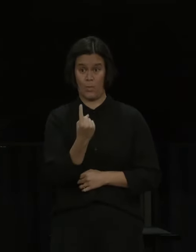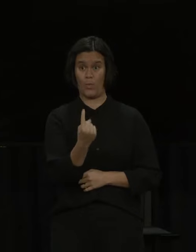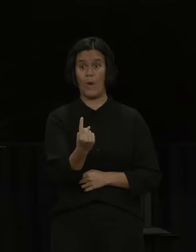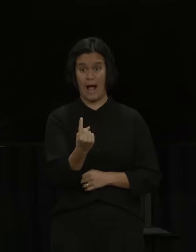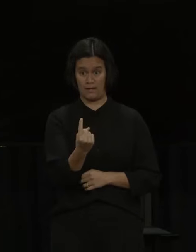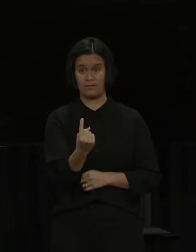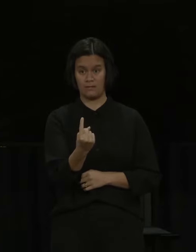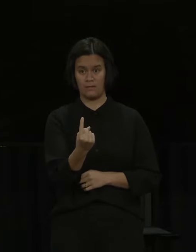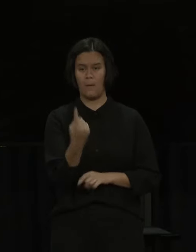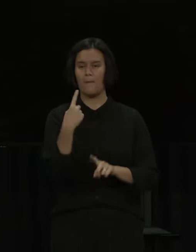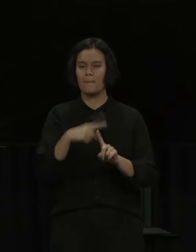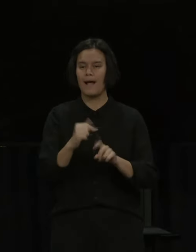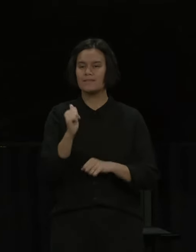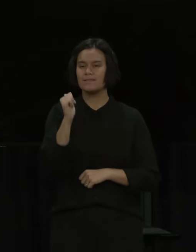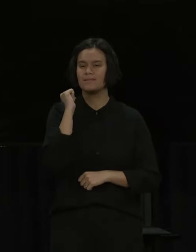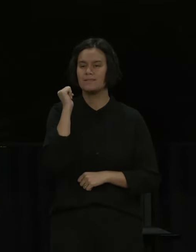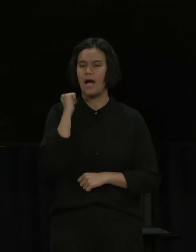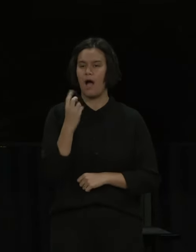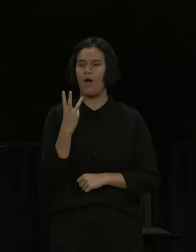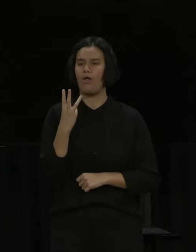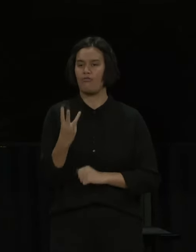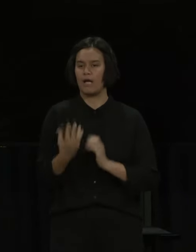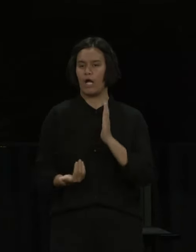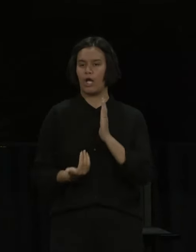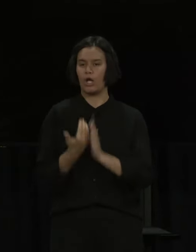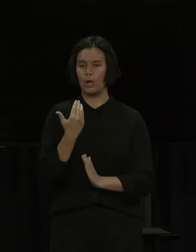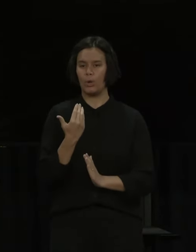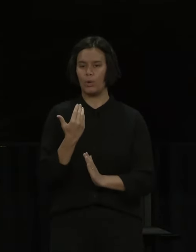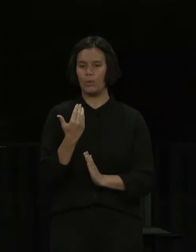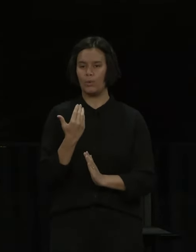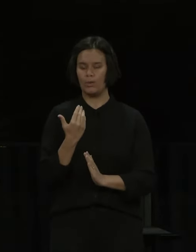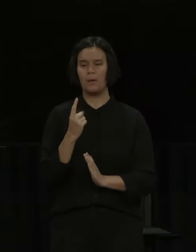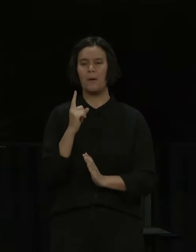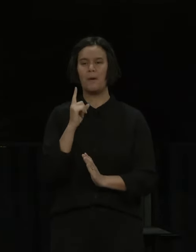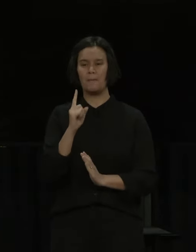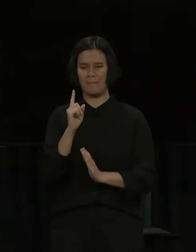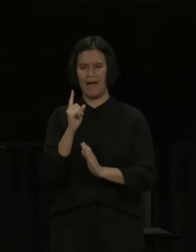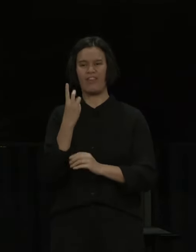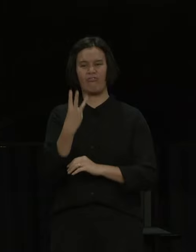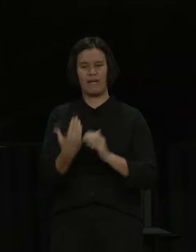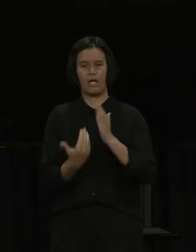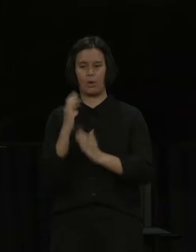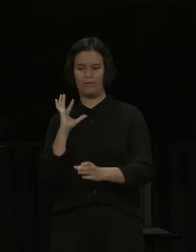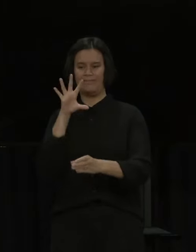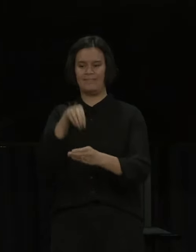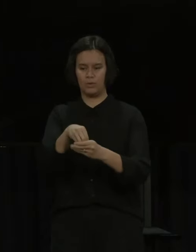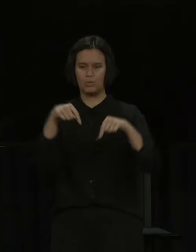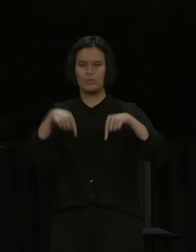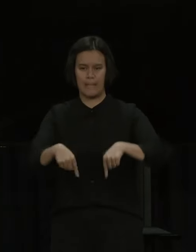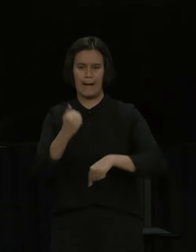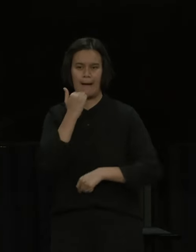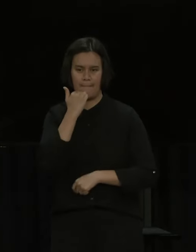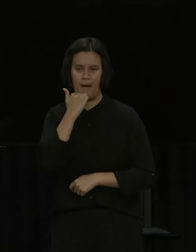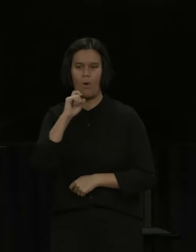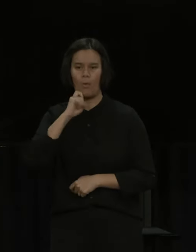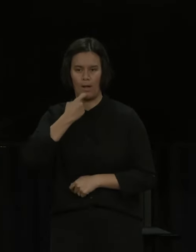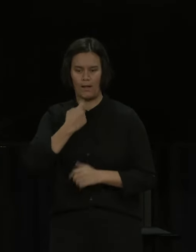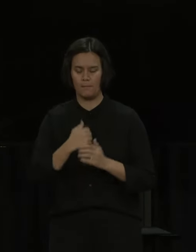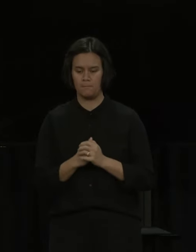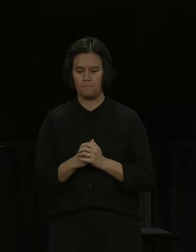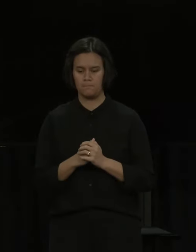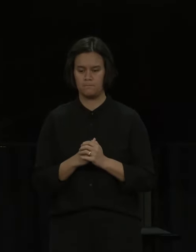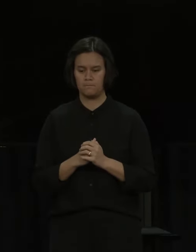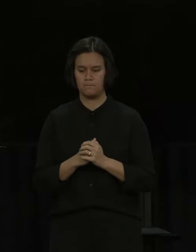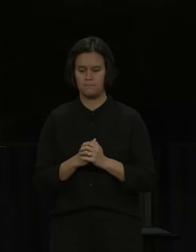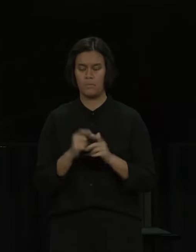is in addition to three that we reported yesterday, but they are officially being added to the tally today. There are also three new